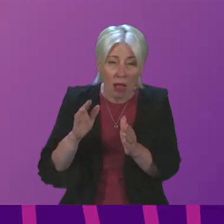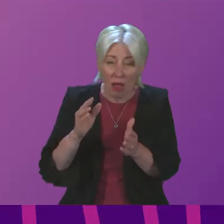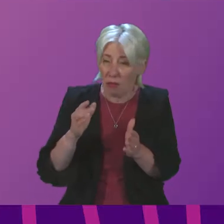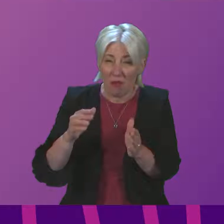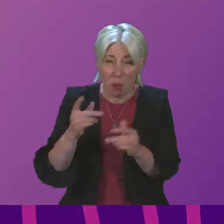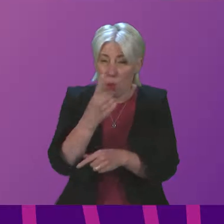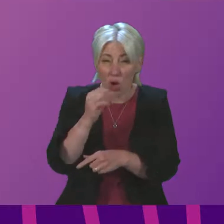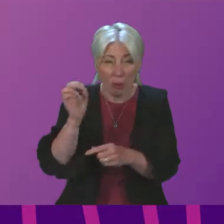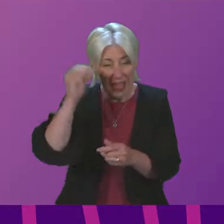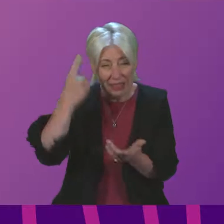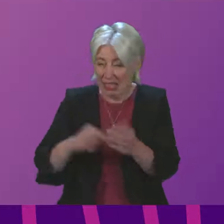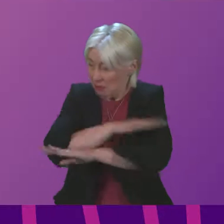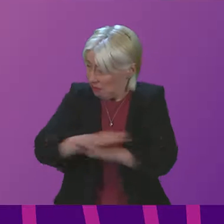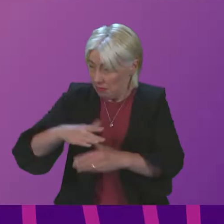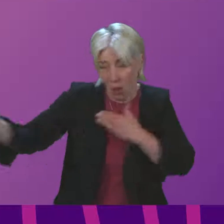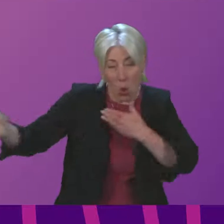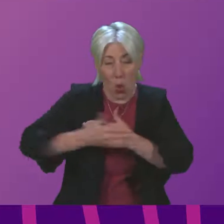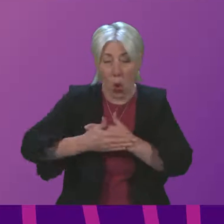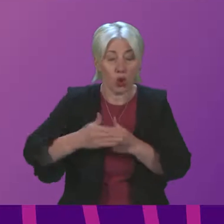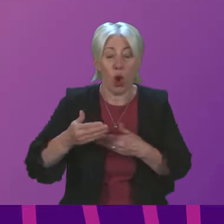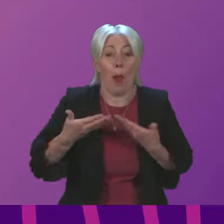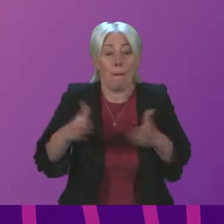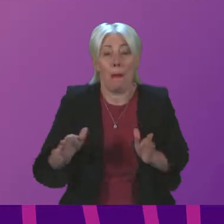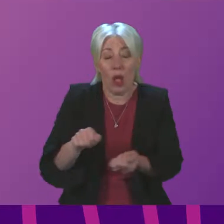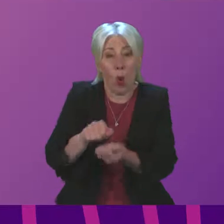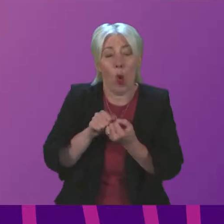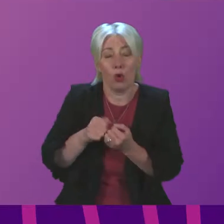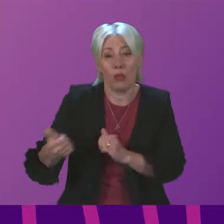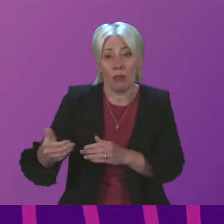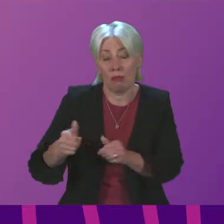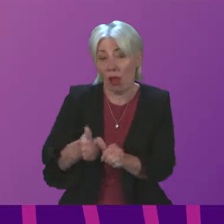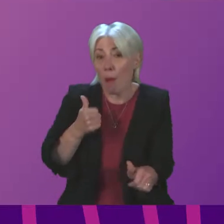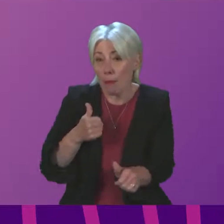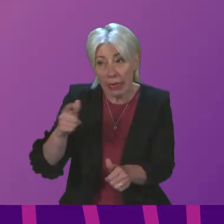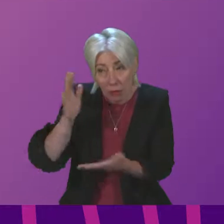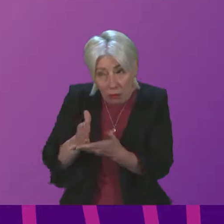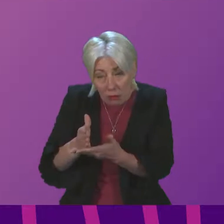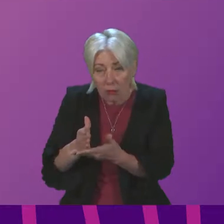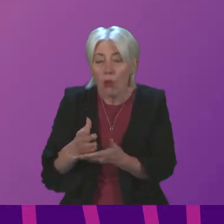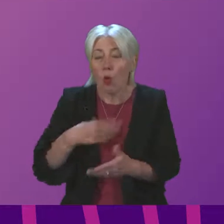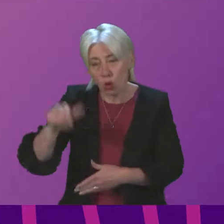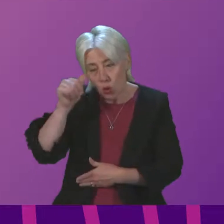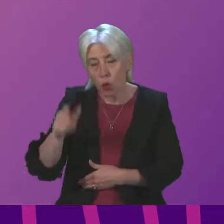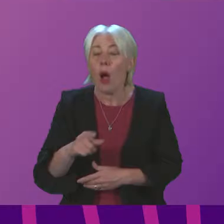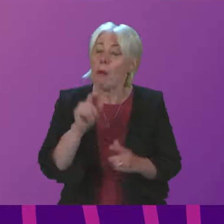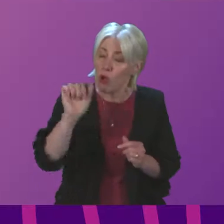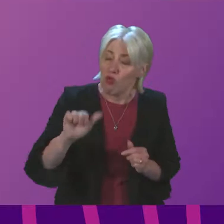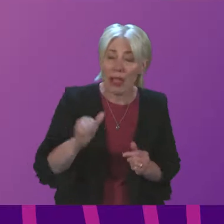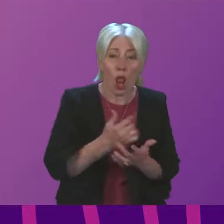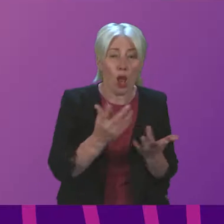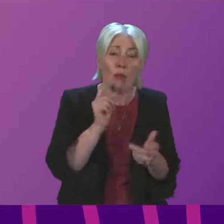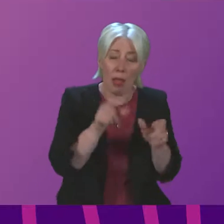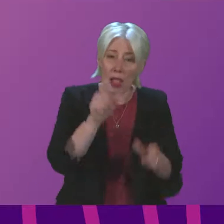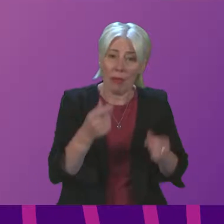company with all the challenges that presents? I would like a yes or no answer to that. But as the Cabinet Secretary says, many of the poorest in our communities have